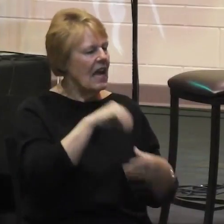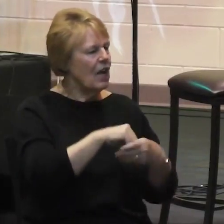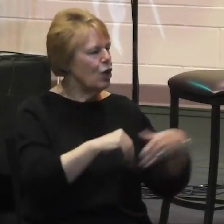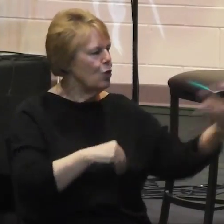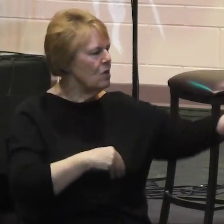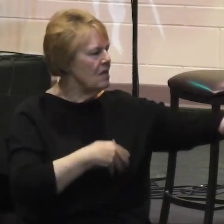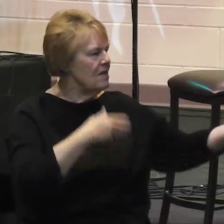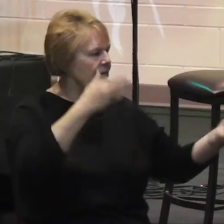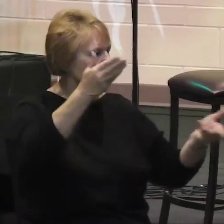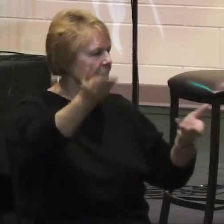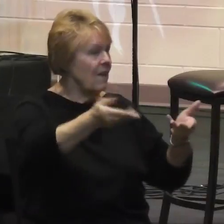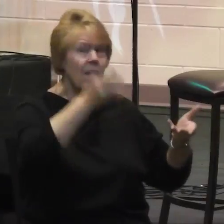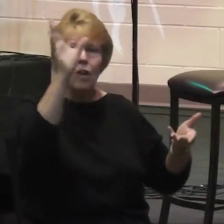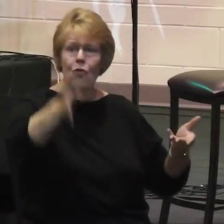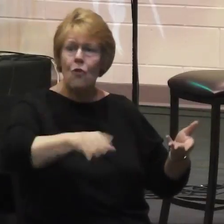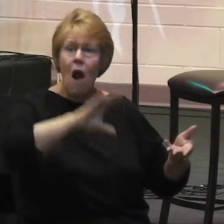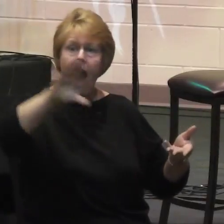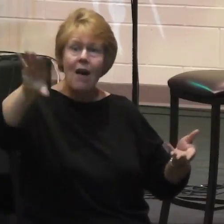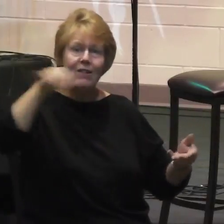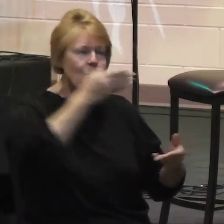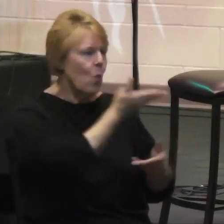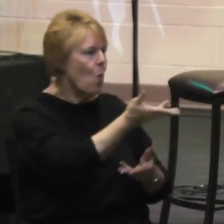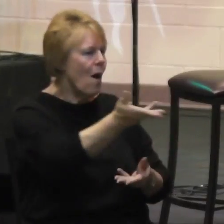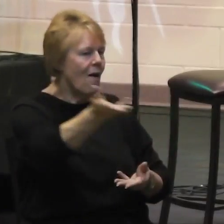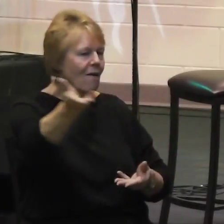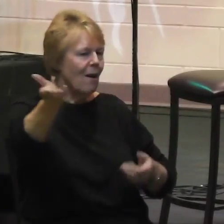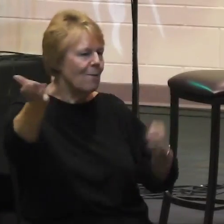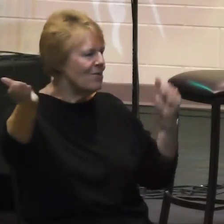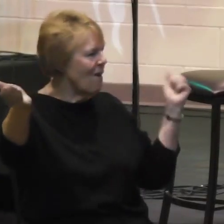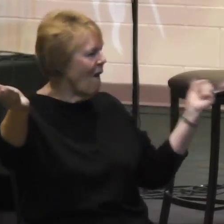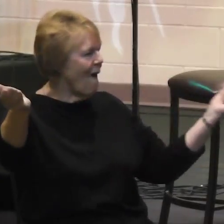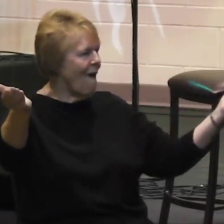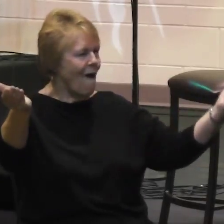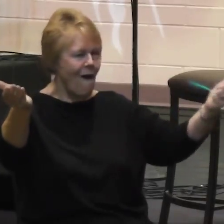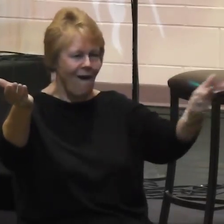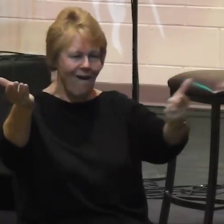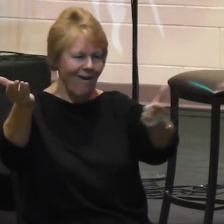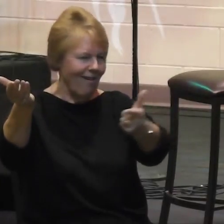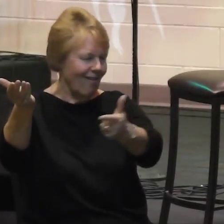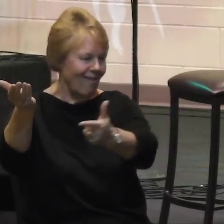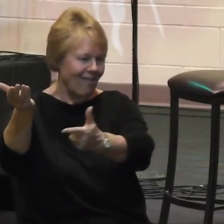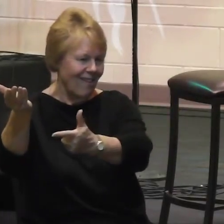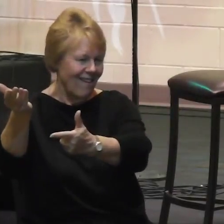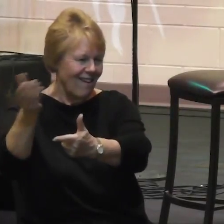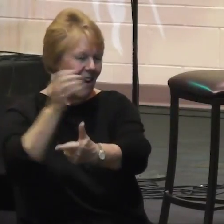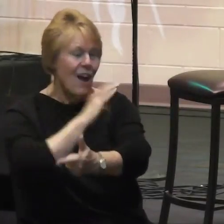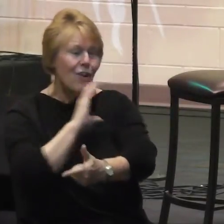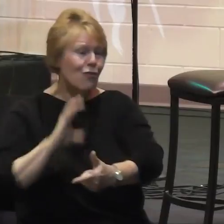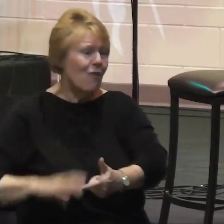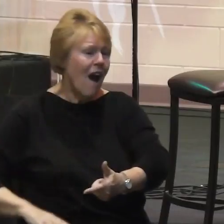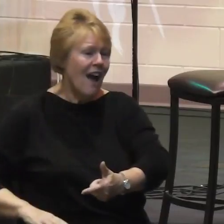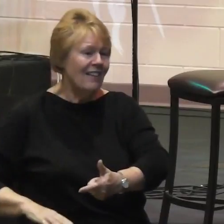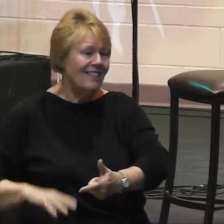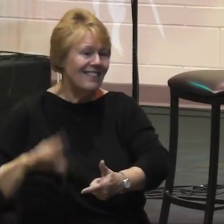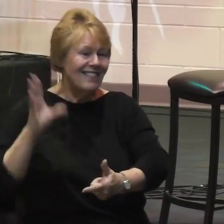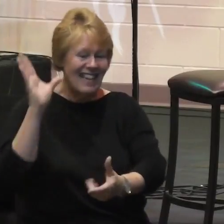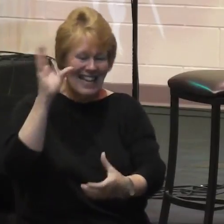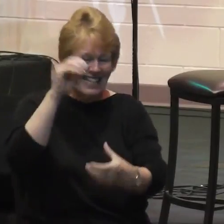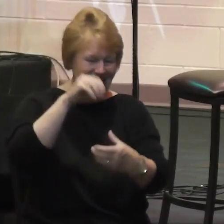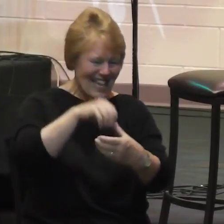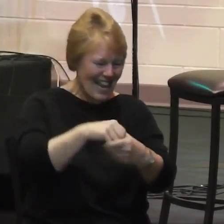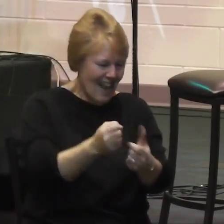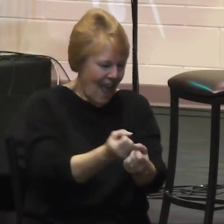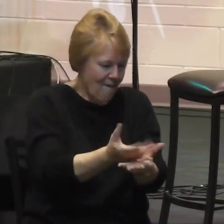That Christ, in Colossians 3, says, Christ is all and is in all. You know, he created all